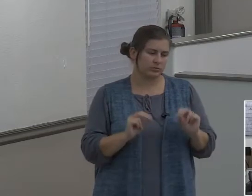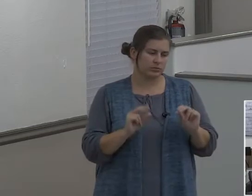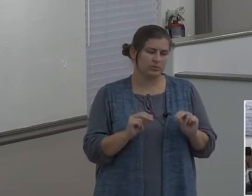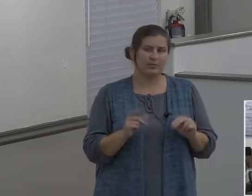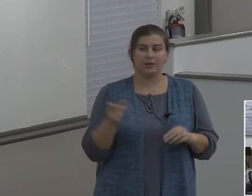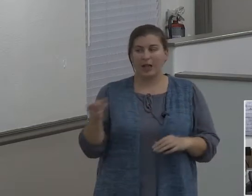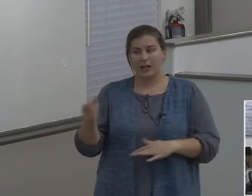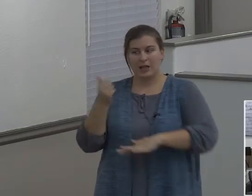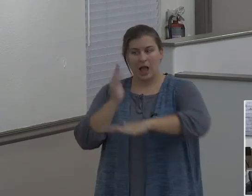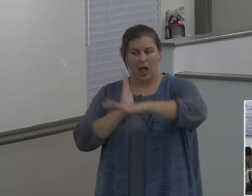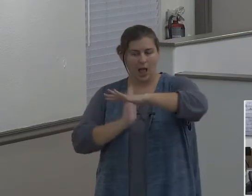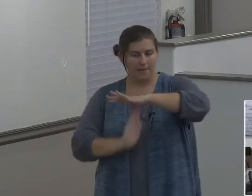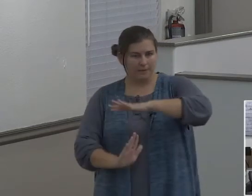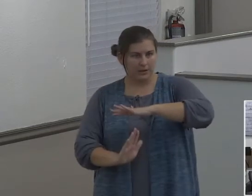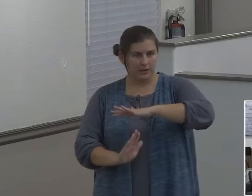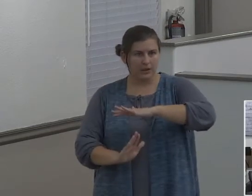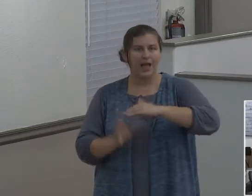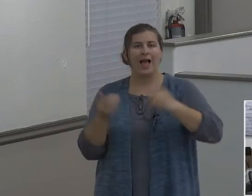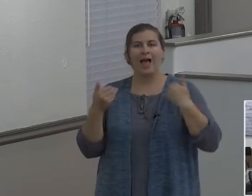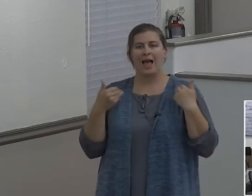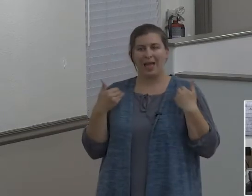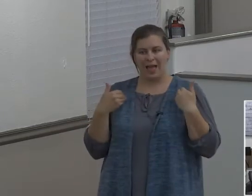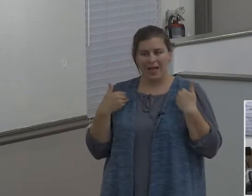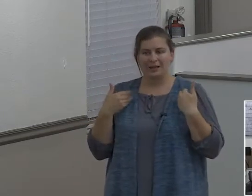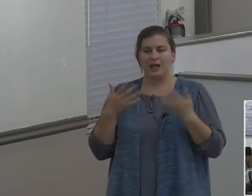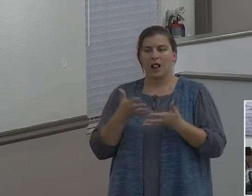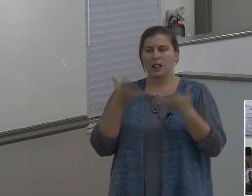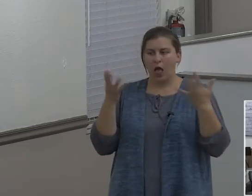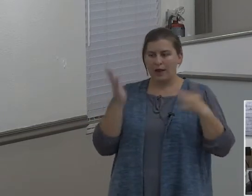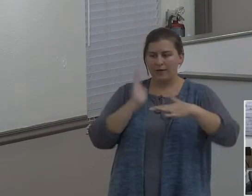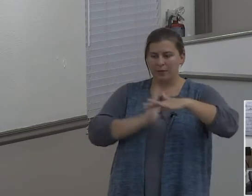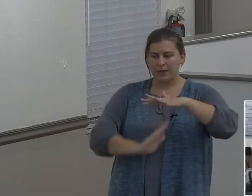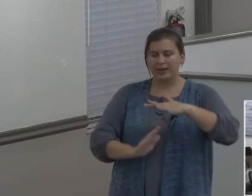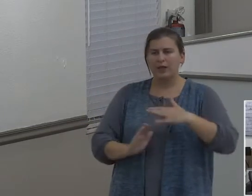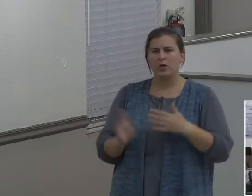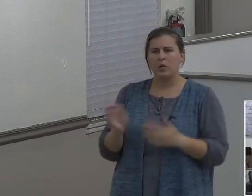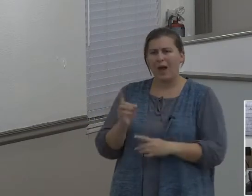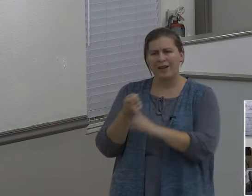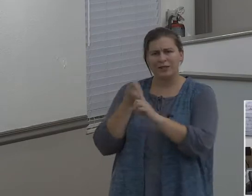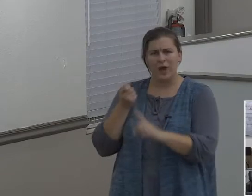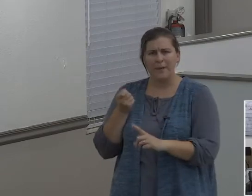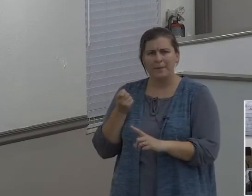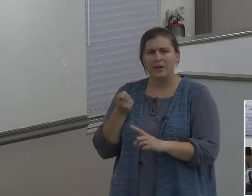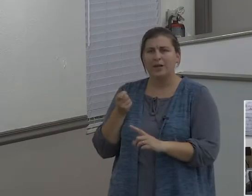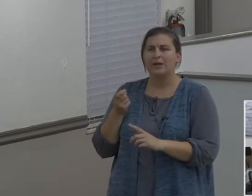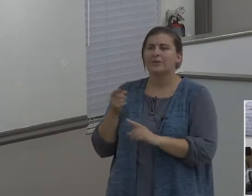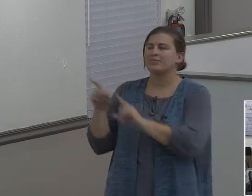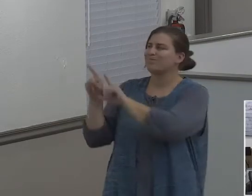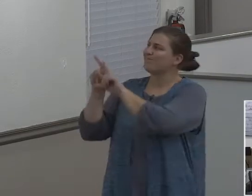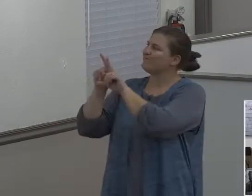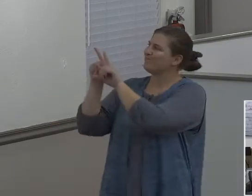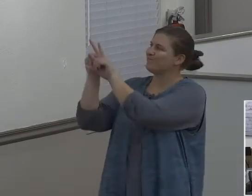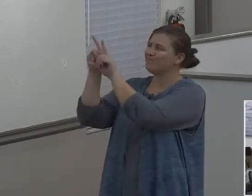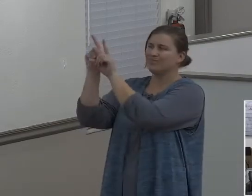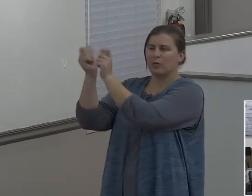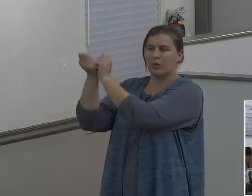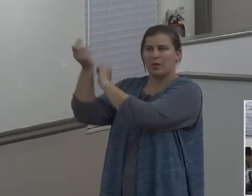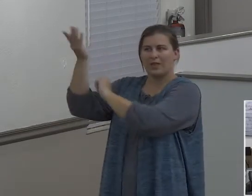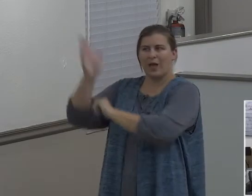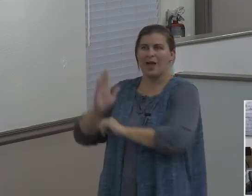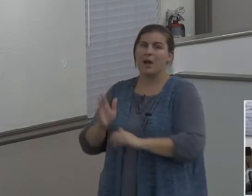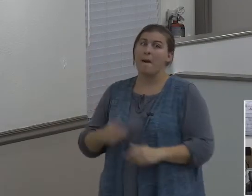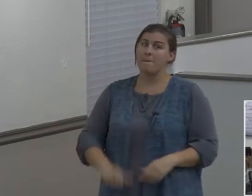He's got real humility. Well, where does that come from? It comes from a real walk with God. Now, pride, you don't need to